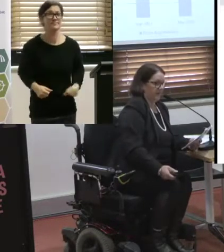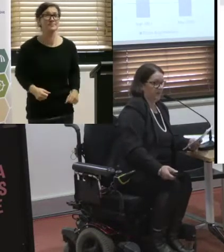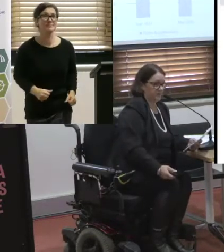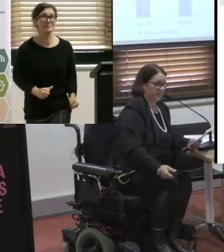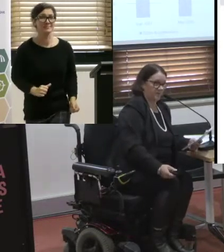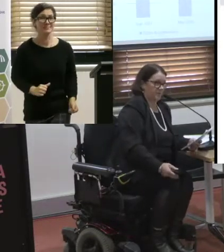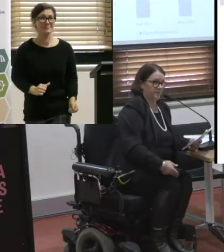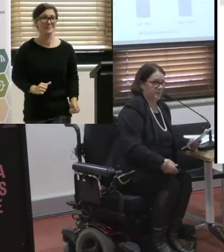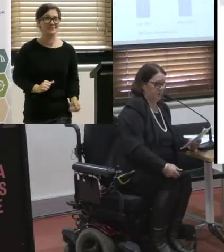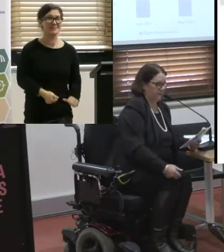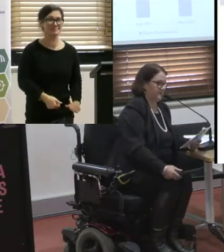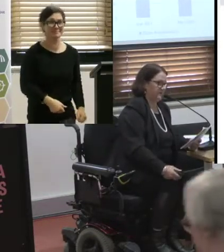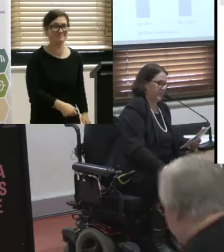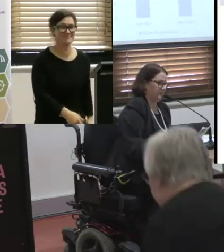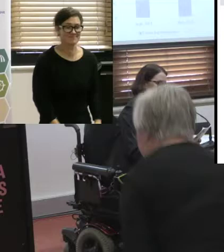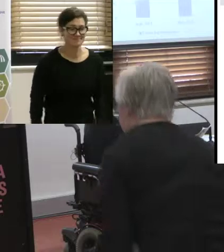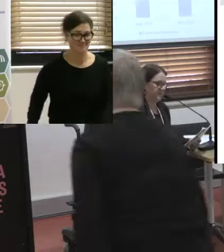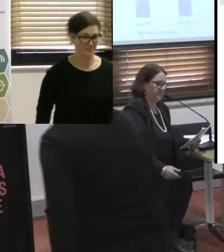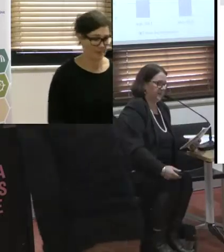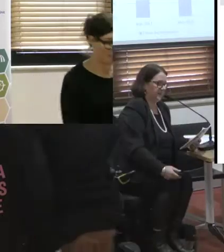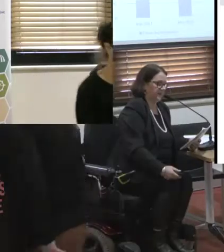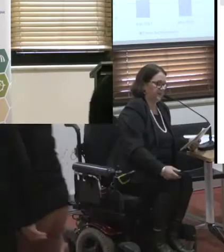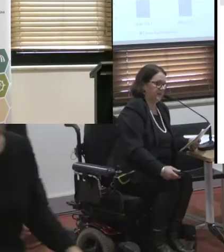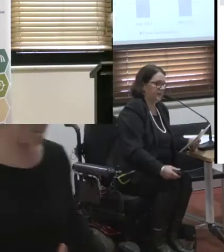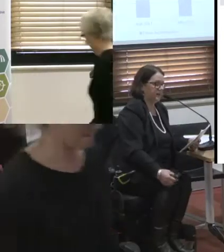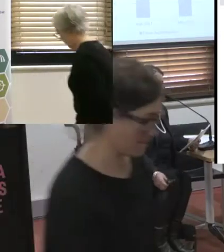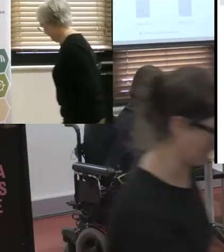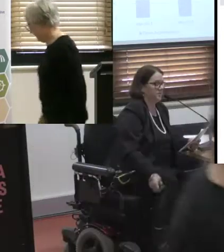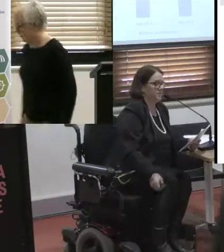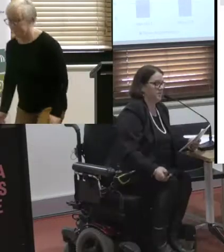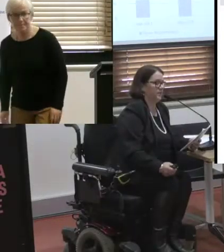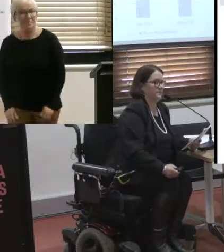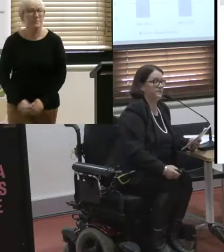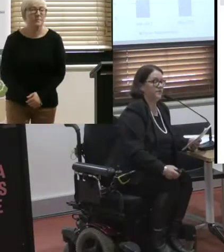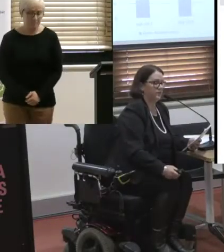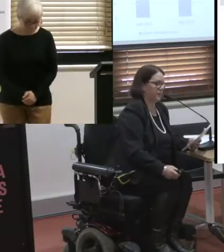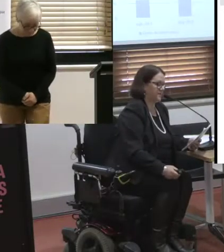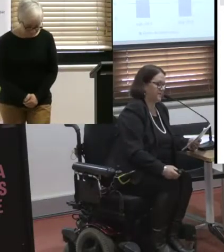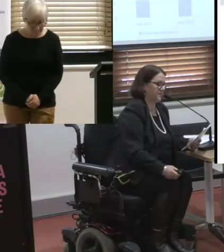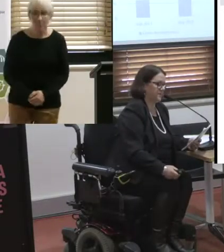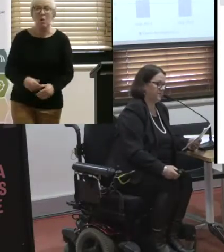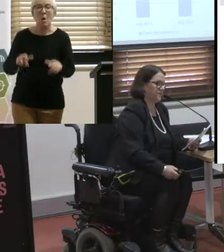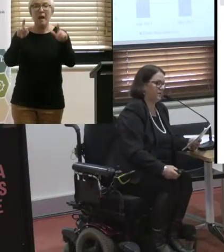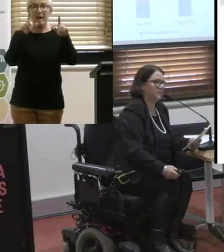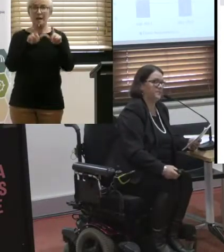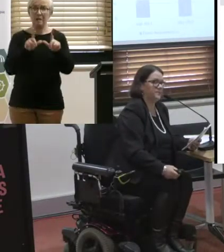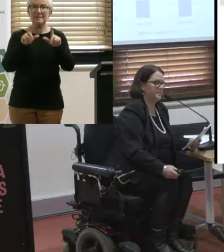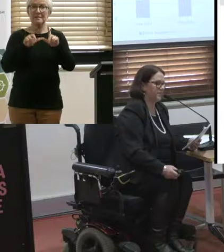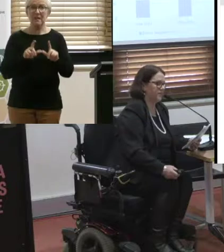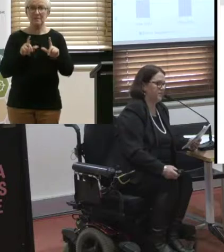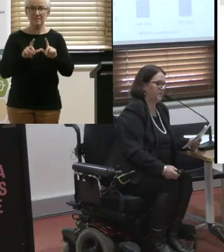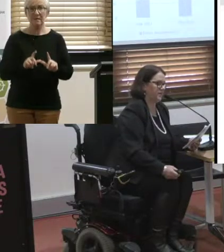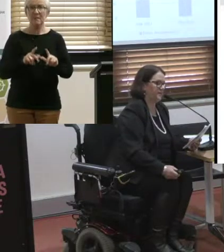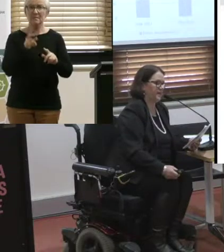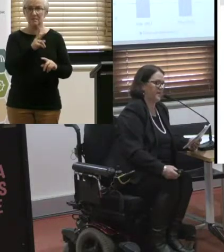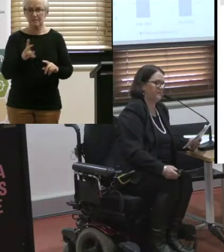Basically, I've just popped a bunch of graphs up there, but basically the increase in commercial passenger vehicle licences has gone from September